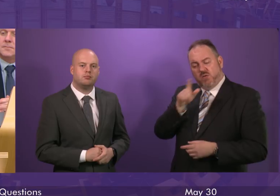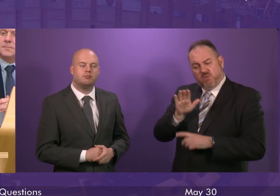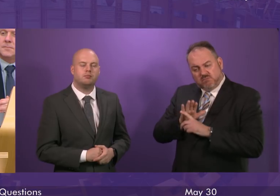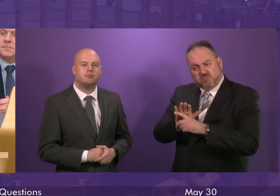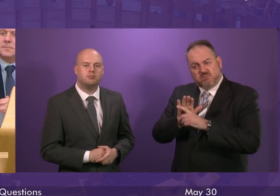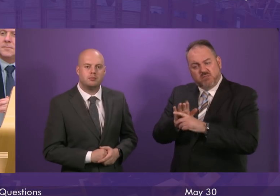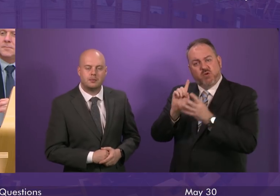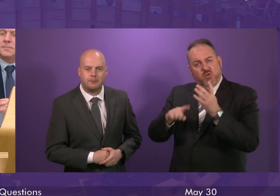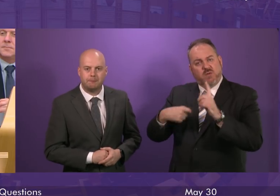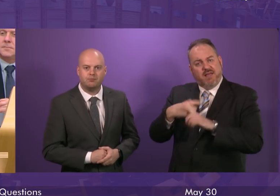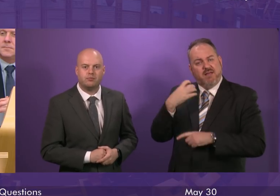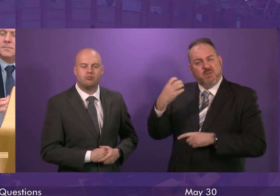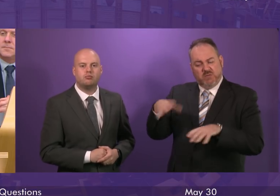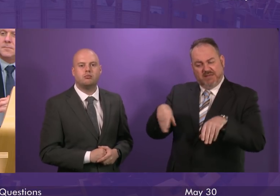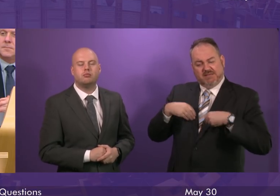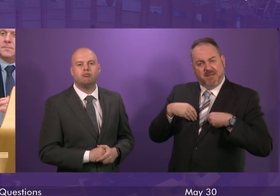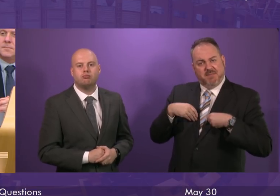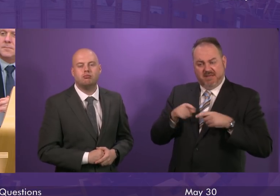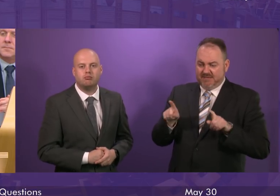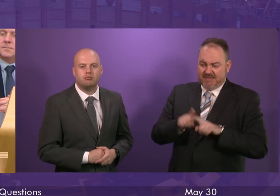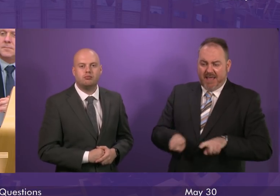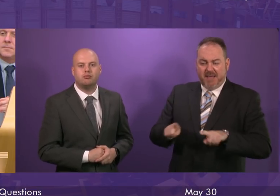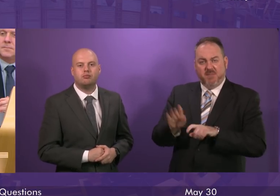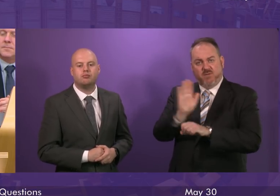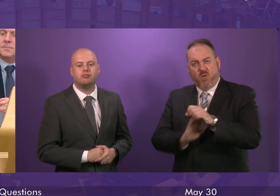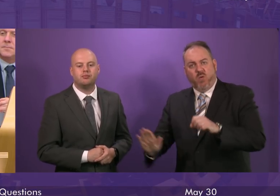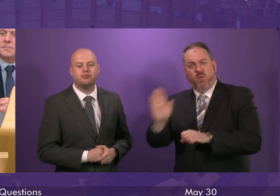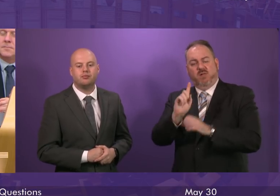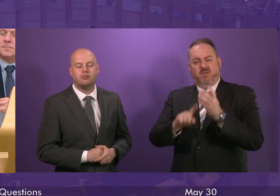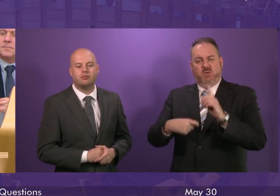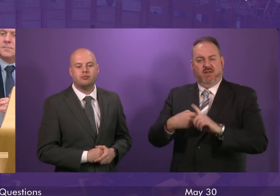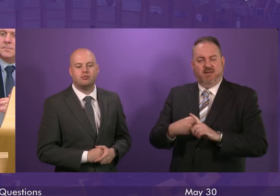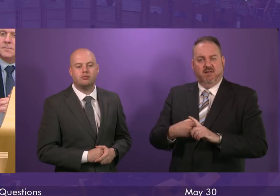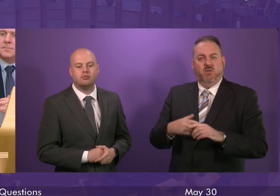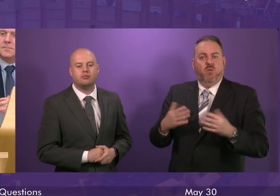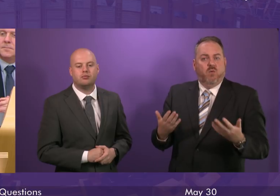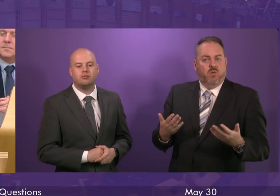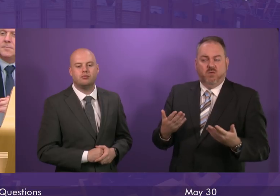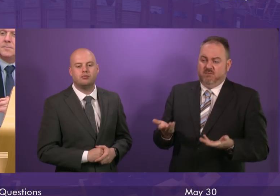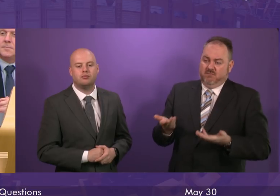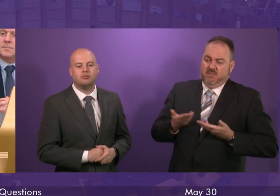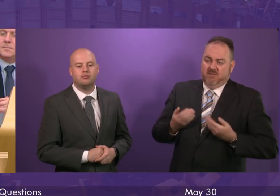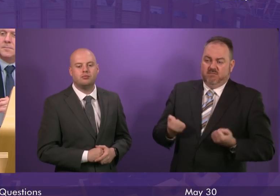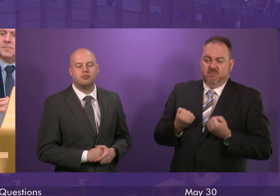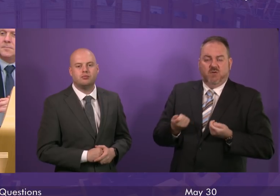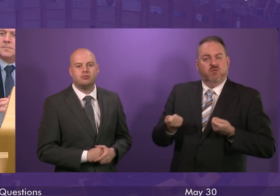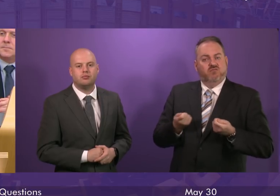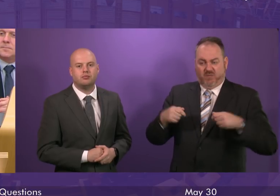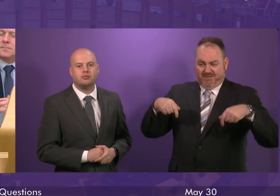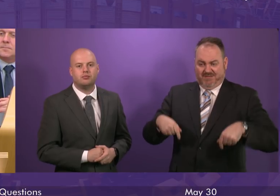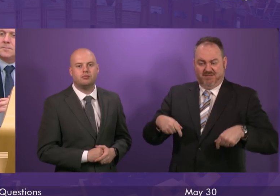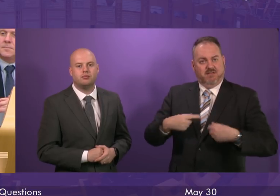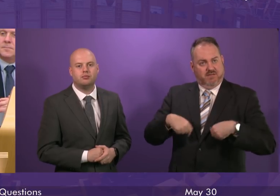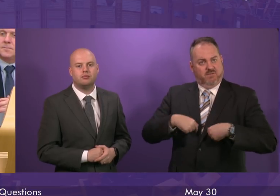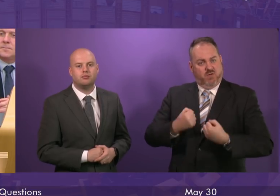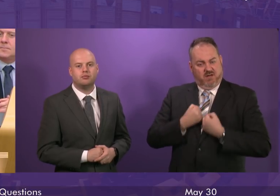the UK government to adopt this system at Westminster or even better put full control for holding democratic votes in